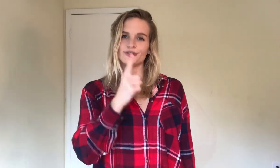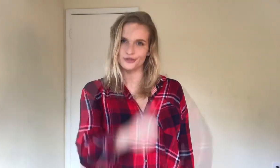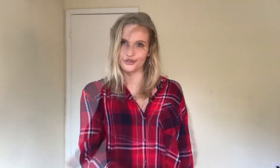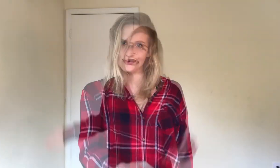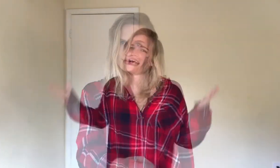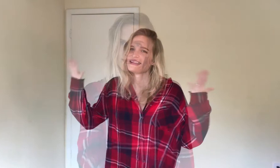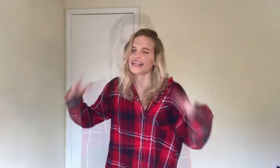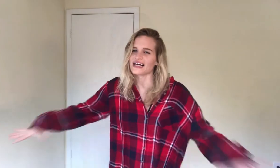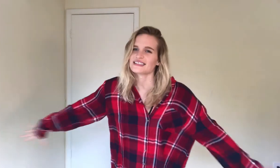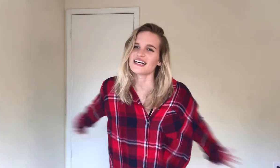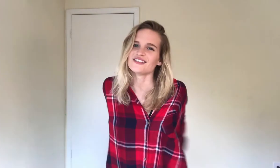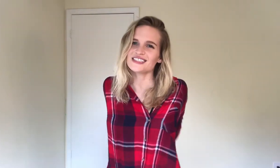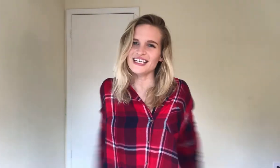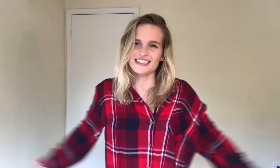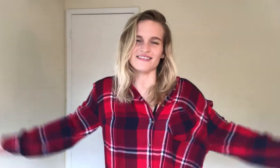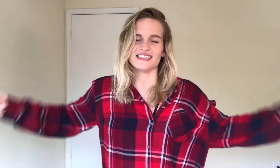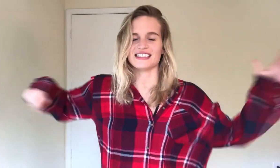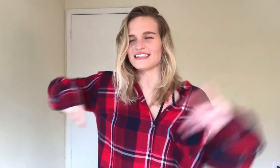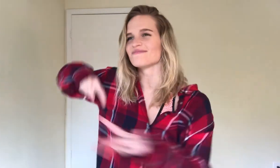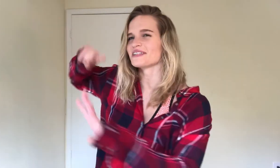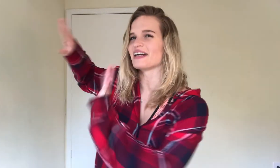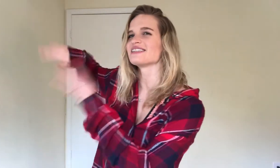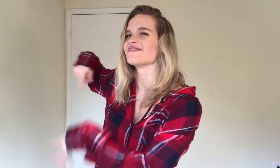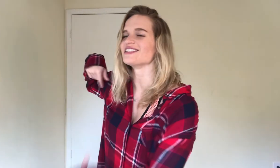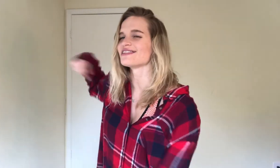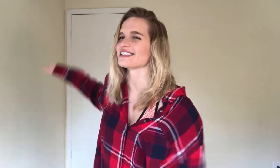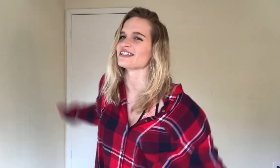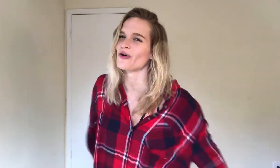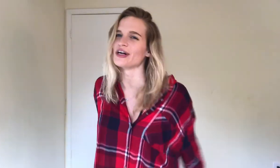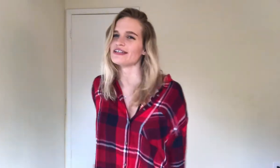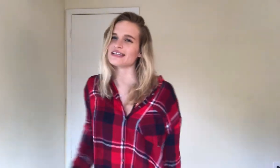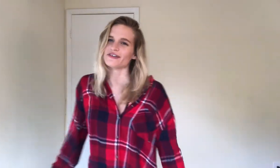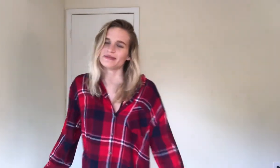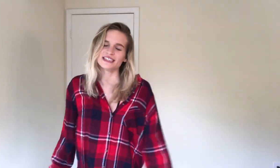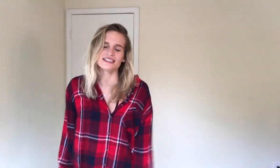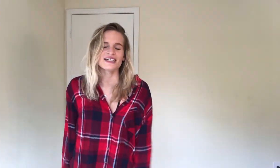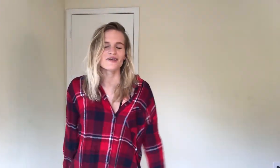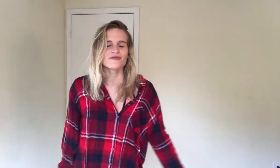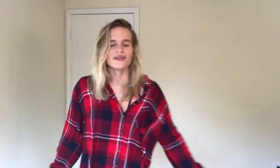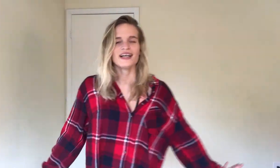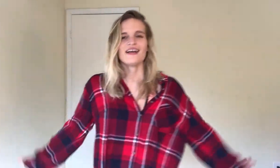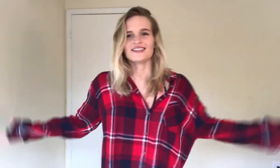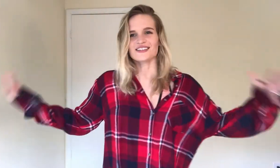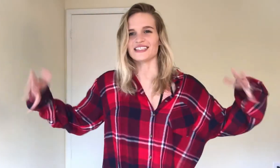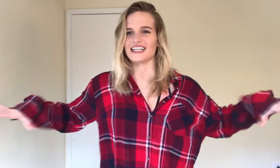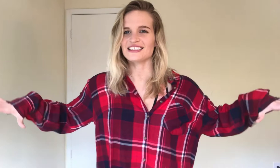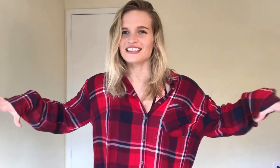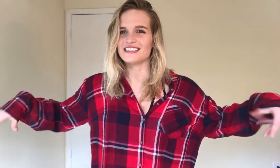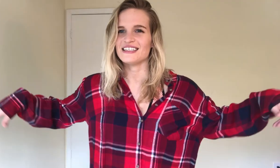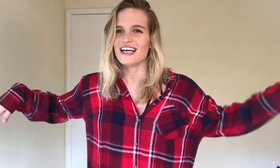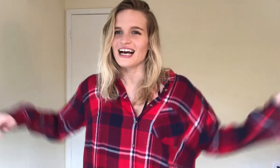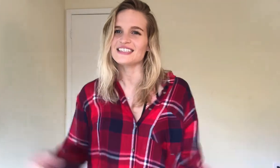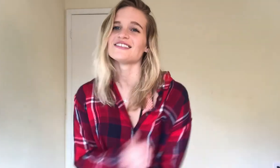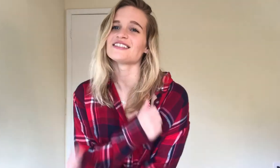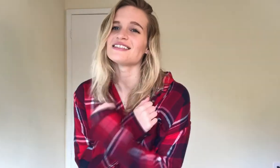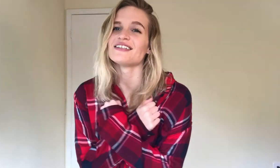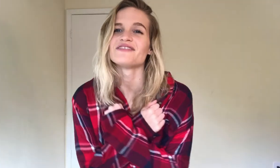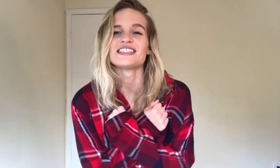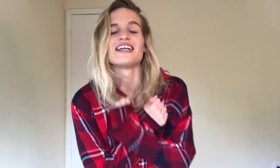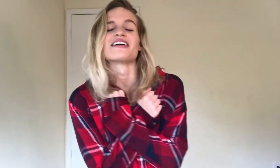true. And, that's how you signed it, because then the rest of it, it's just the chorus that repeats itself. So, that's it. I seriously love this song.